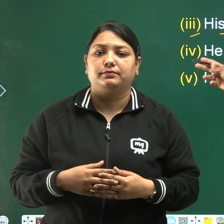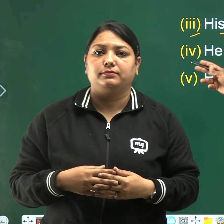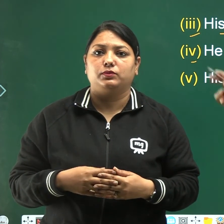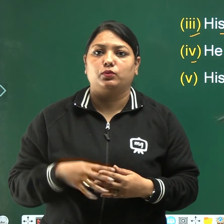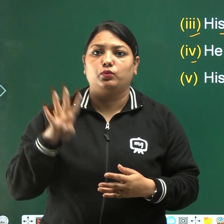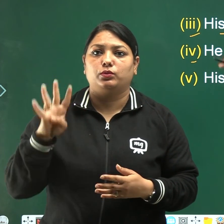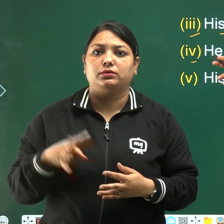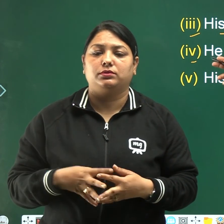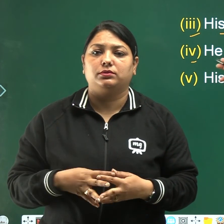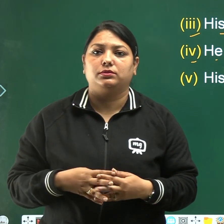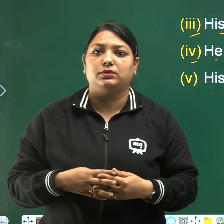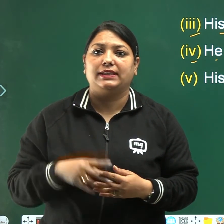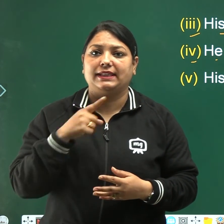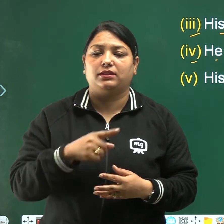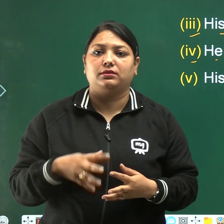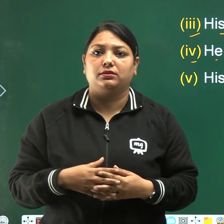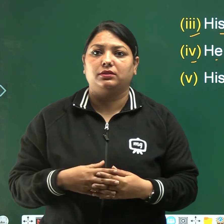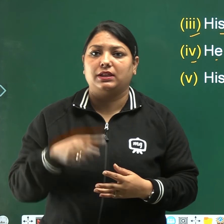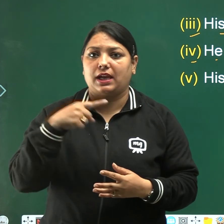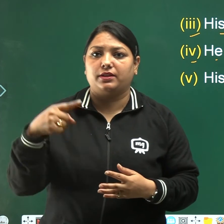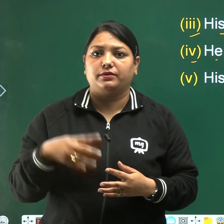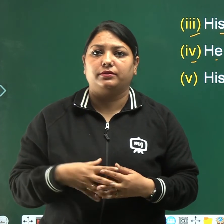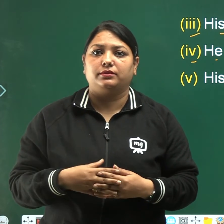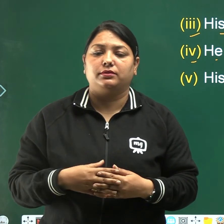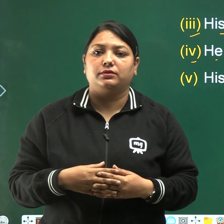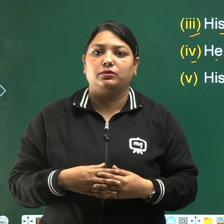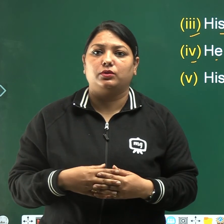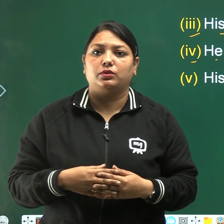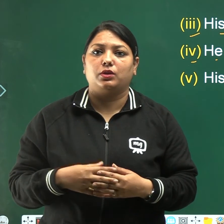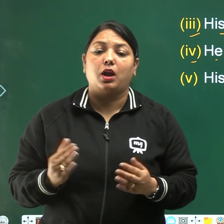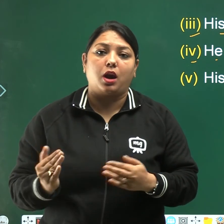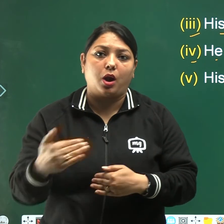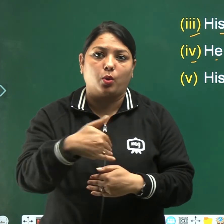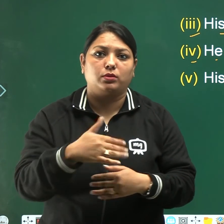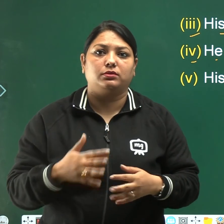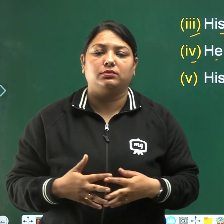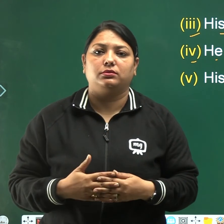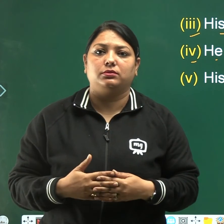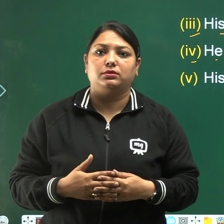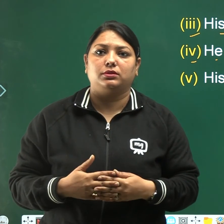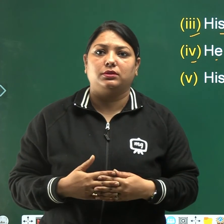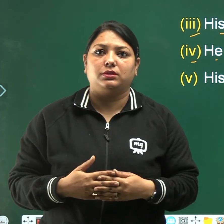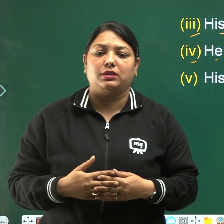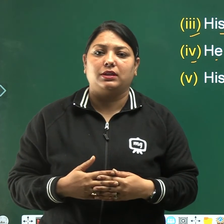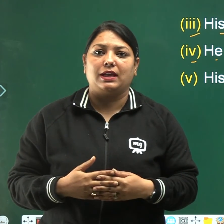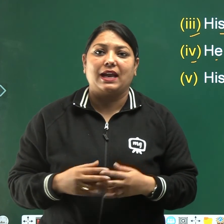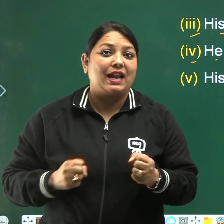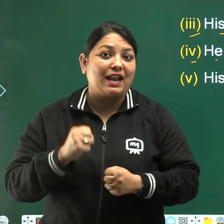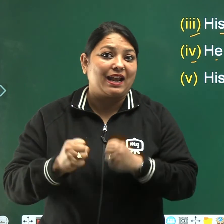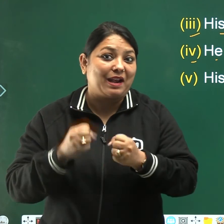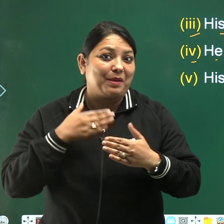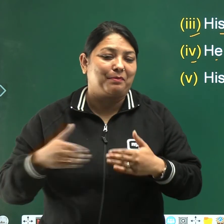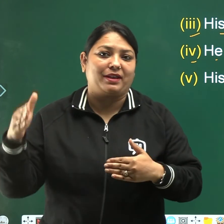fourth, fifth, he dash round and ran back,